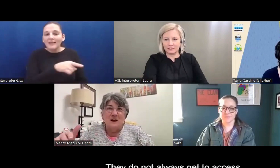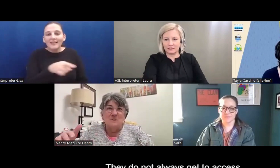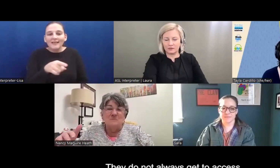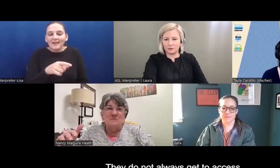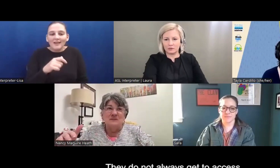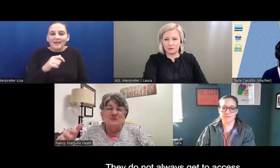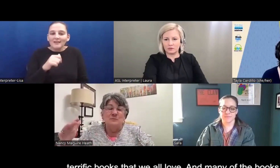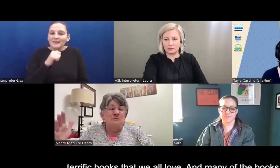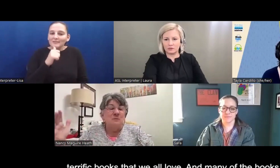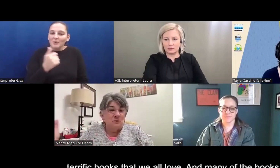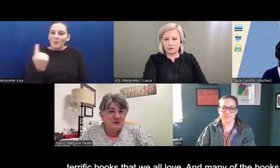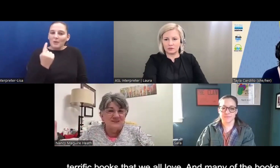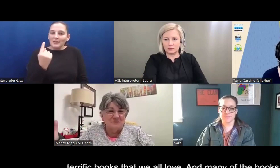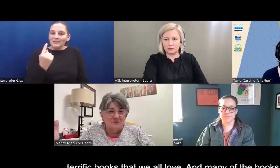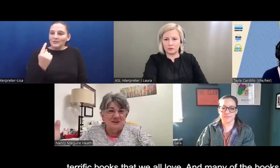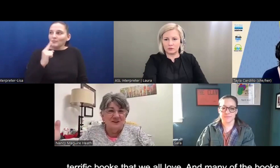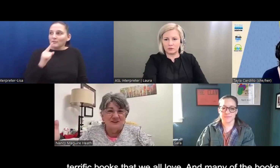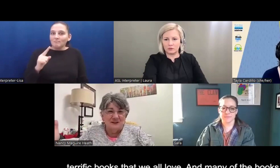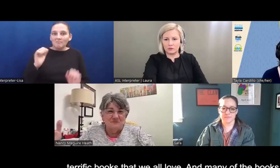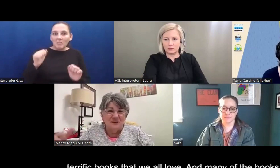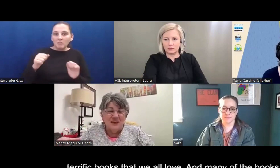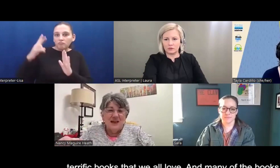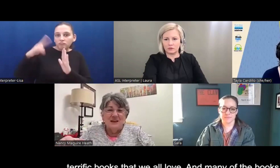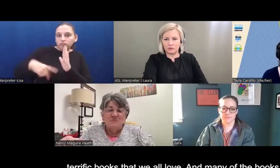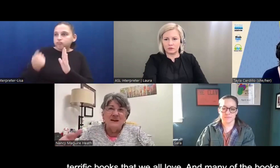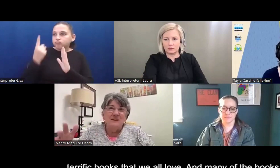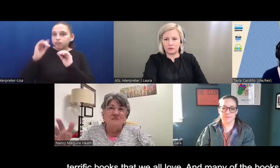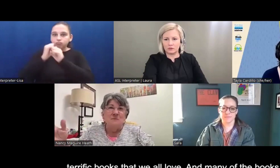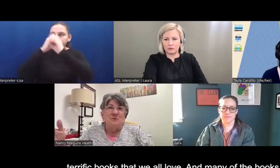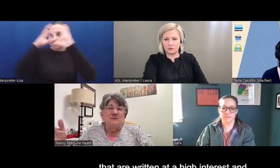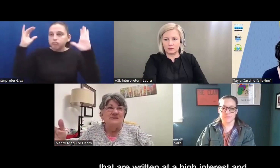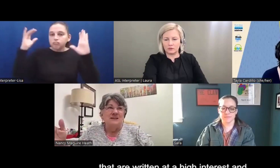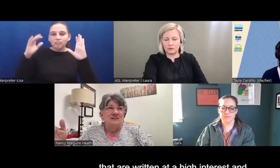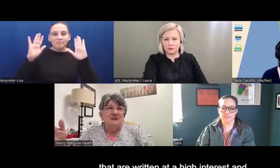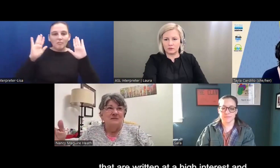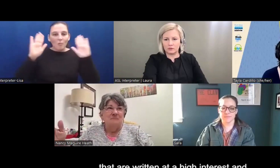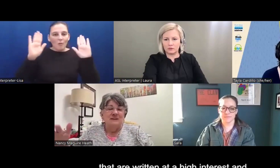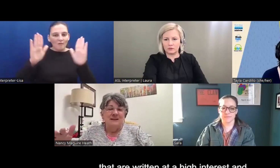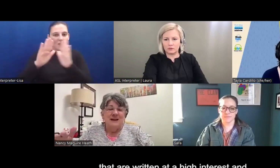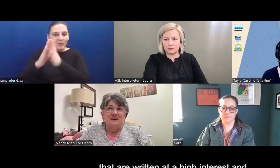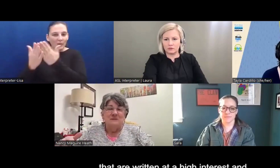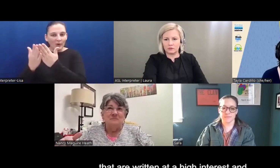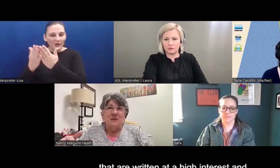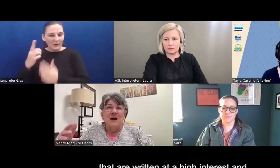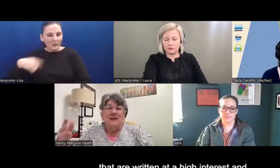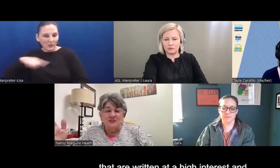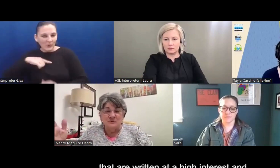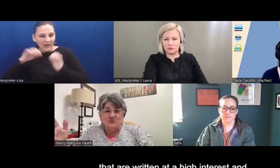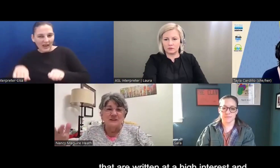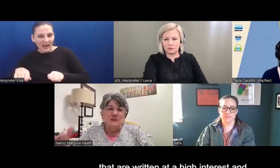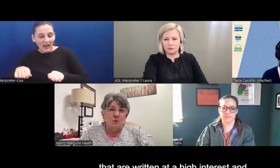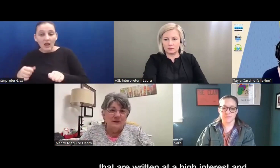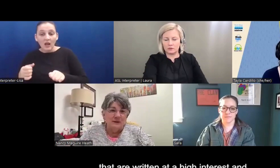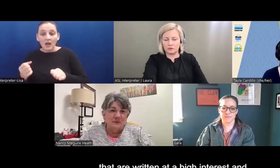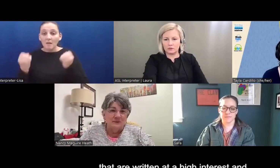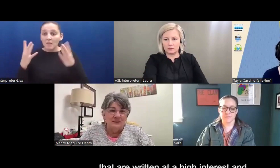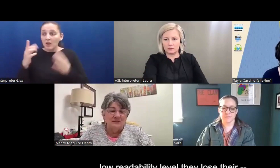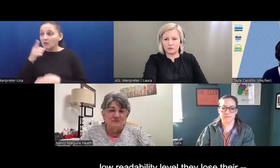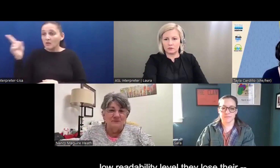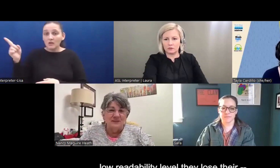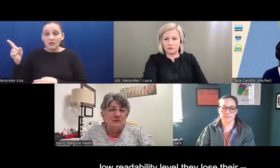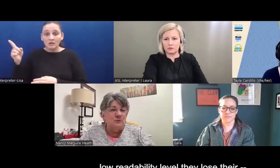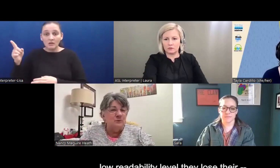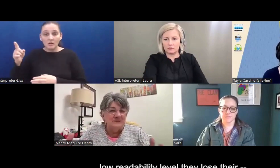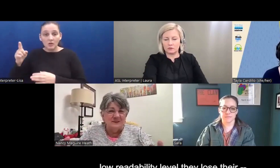um, terrific books that we all love. And many of the books that are written at a high interest, low readability